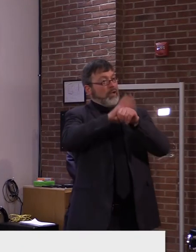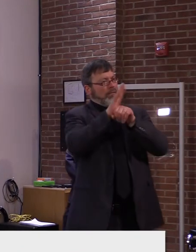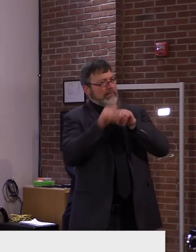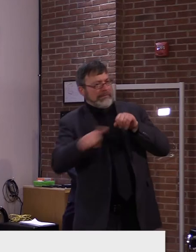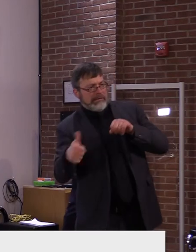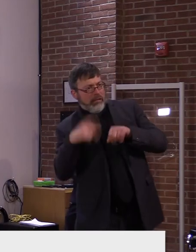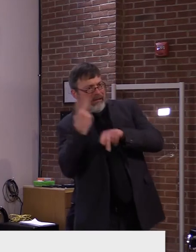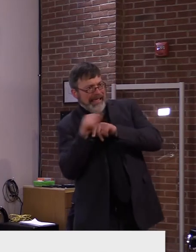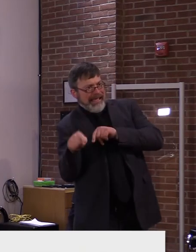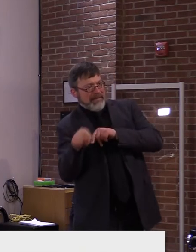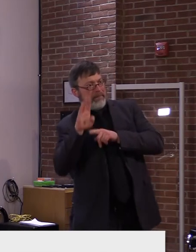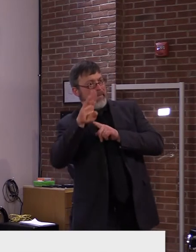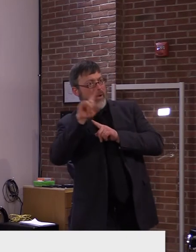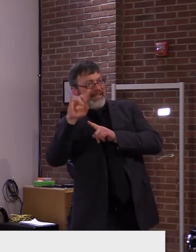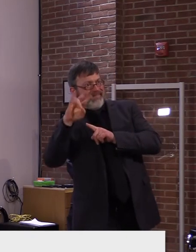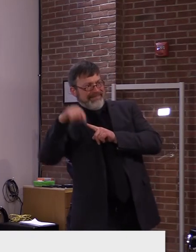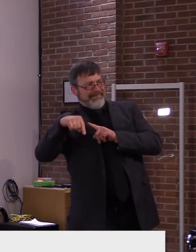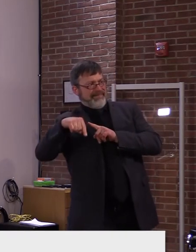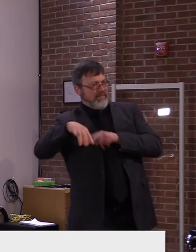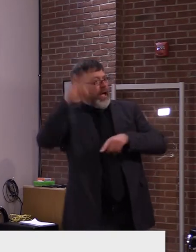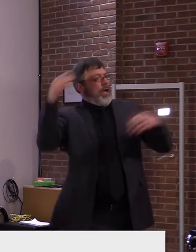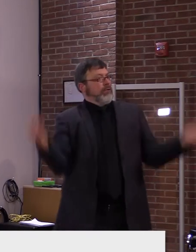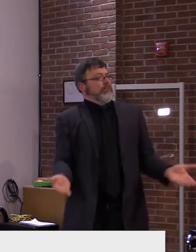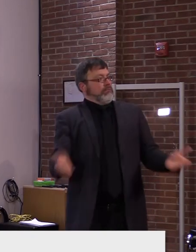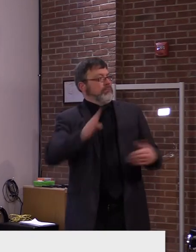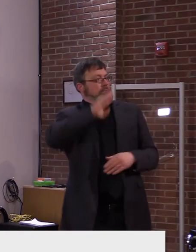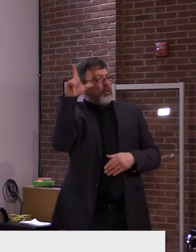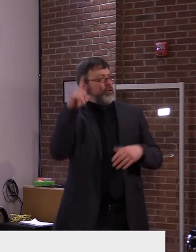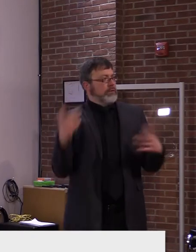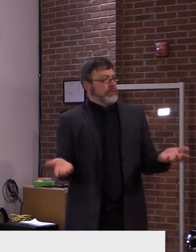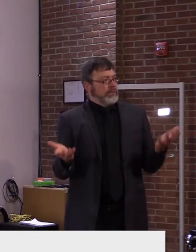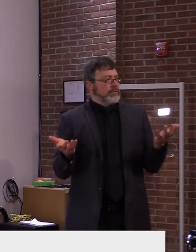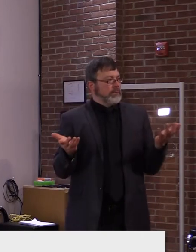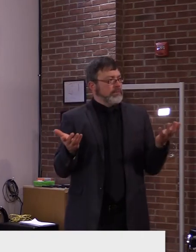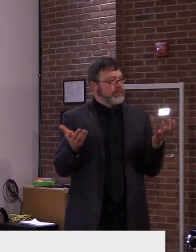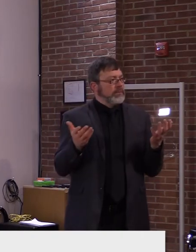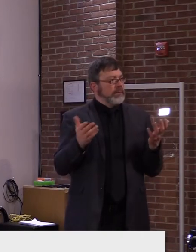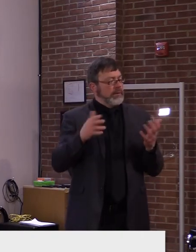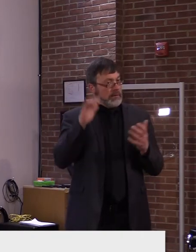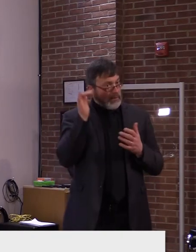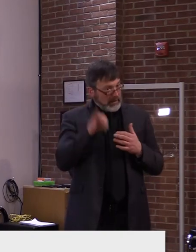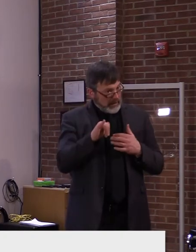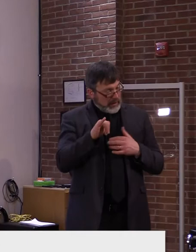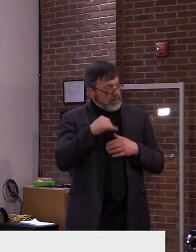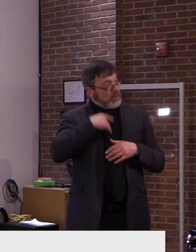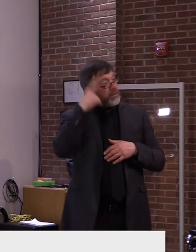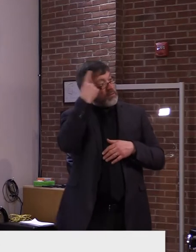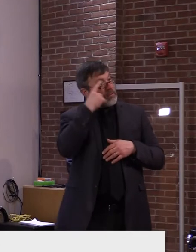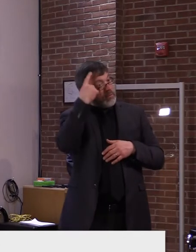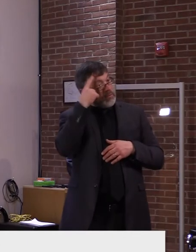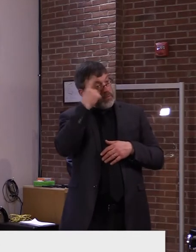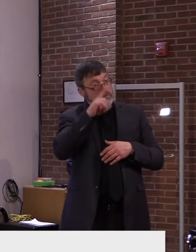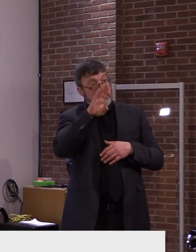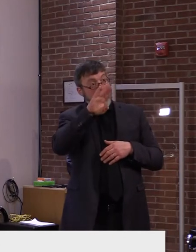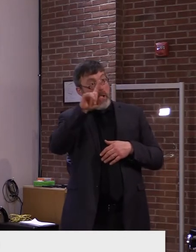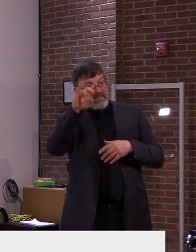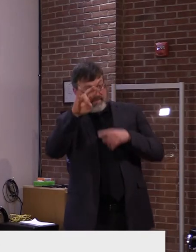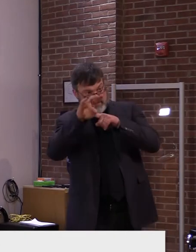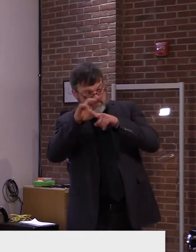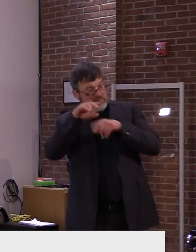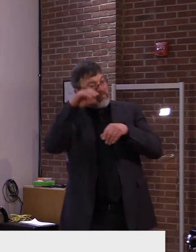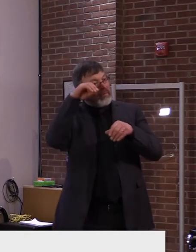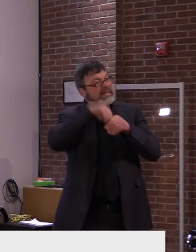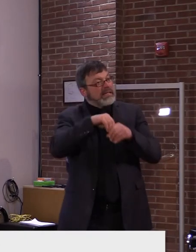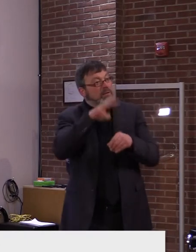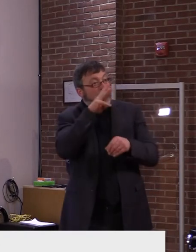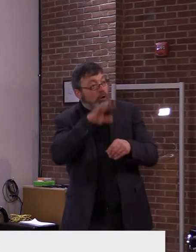with a test of the person. Yeah, if that letter is correct, that that parent has way more